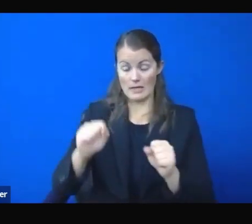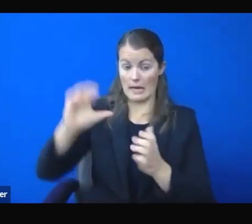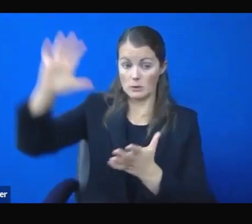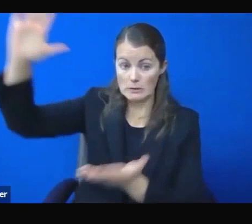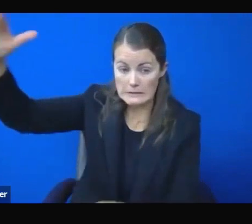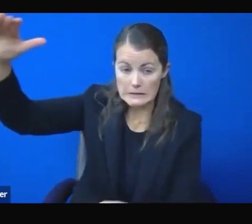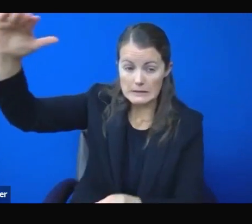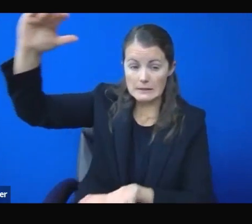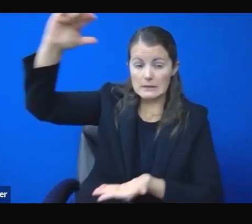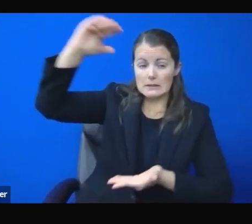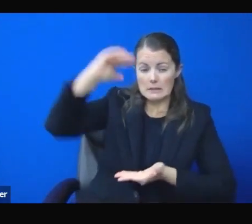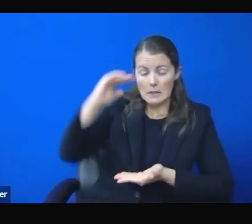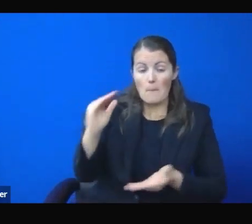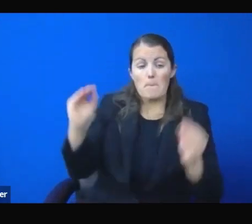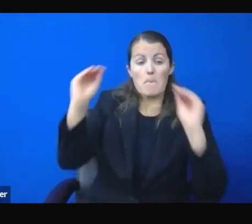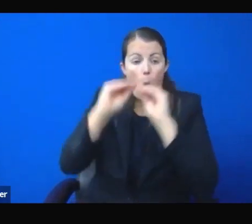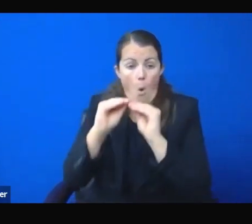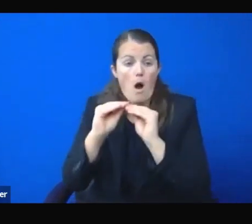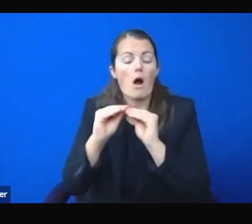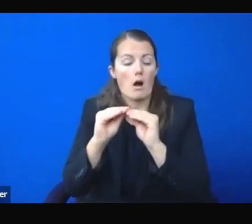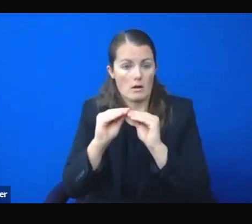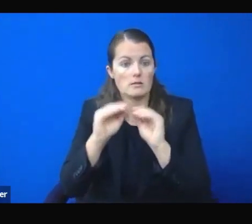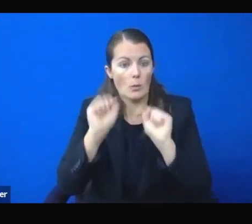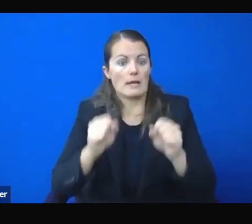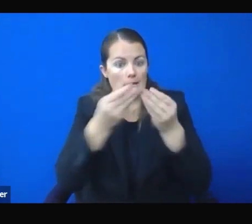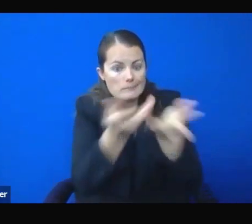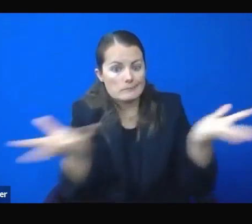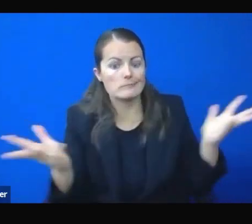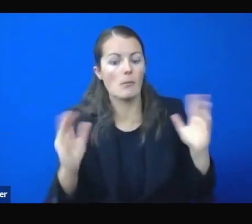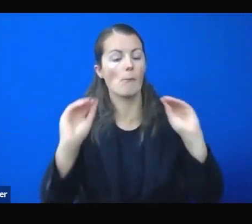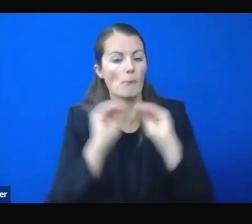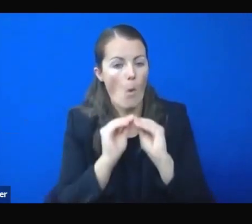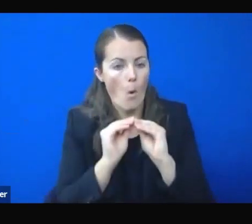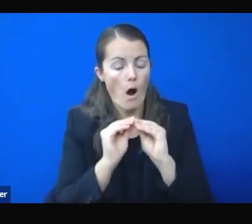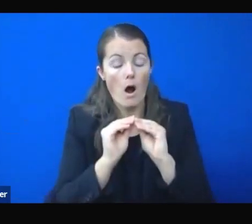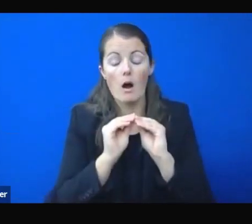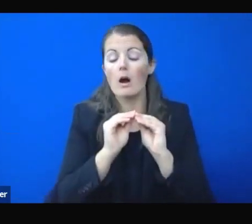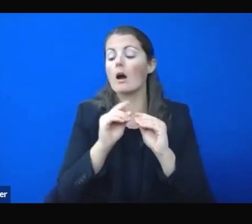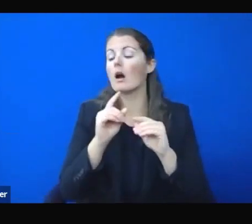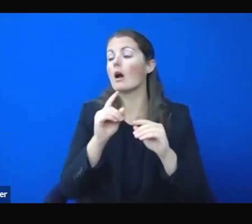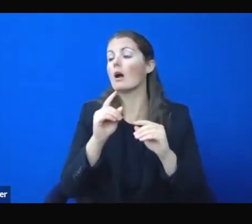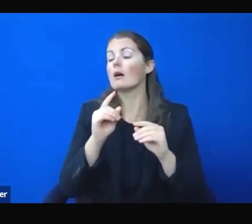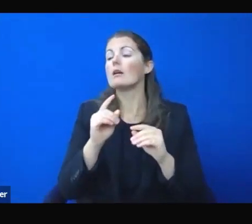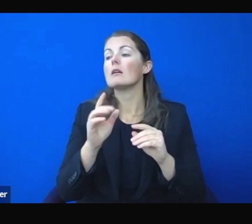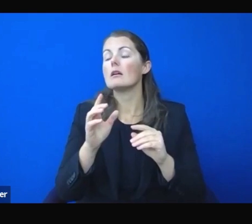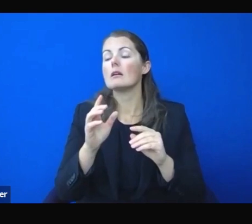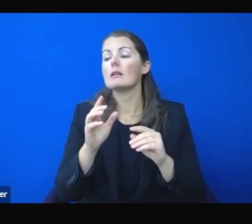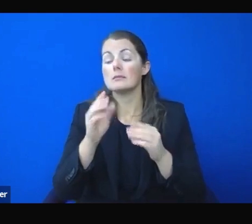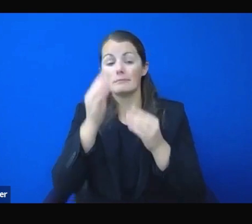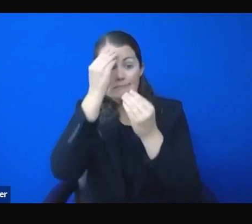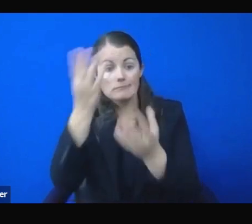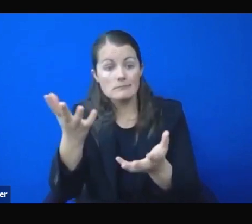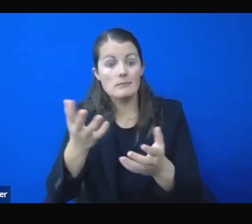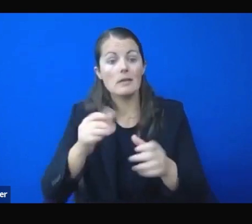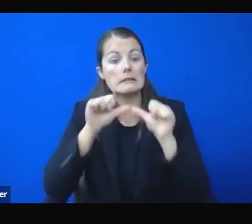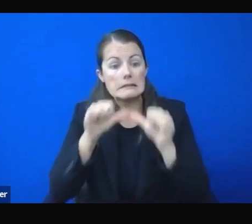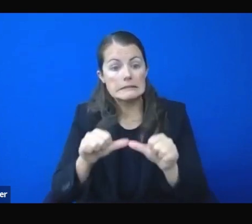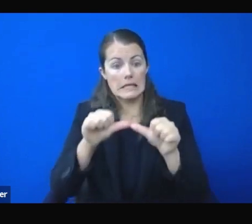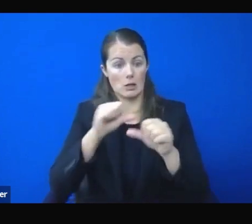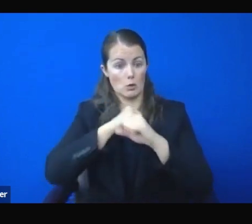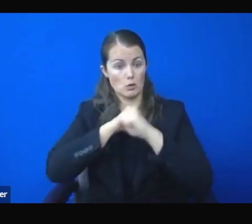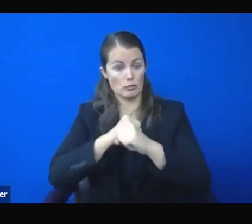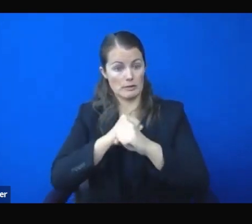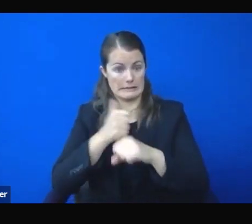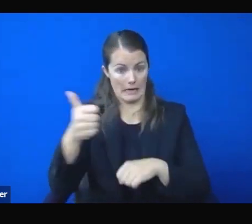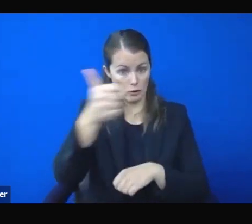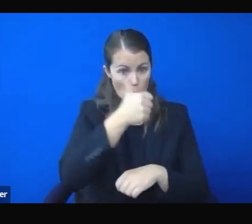allocation up. Is that continue to protect yourself by practicing the protocols. If you wear a mask, you